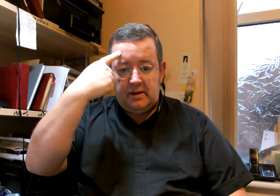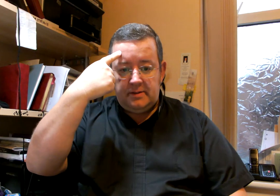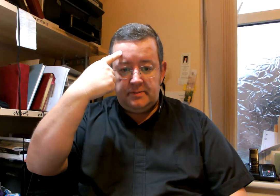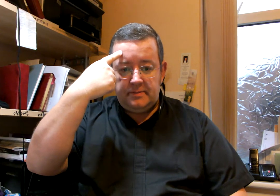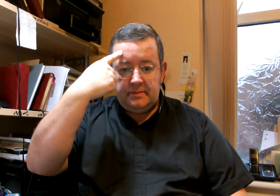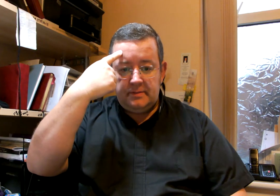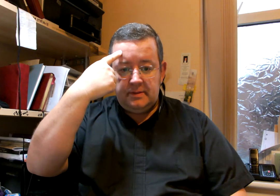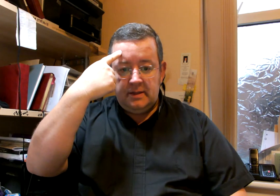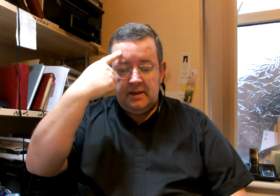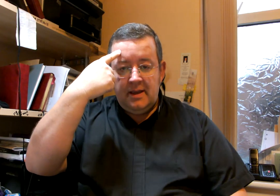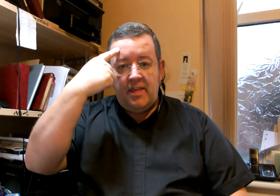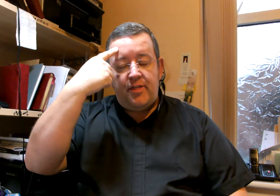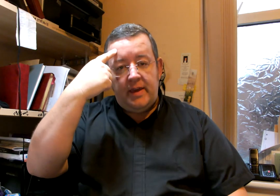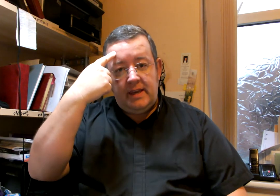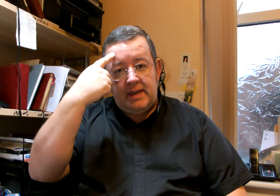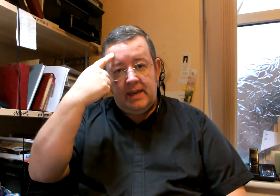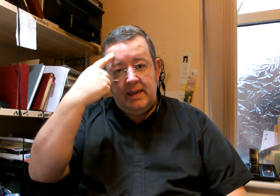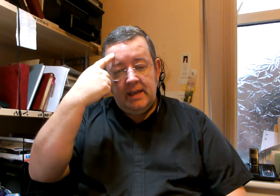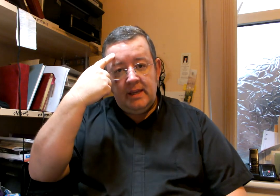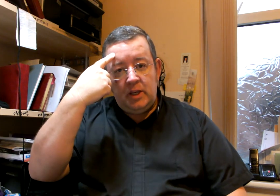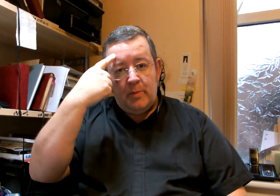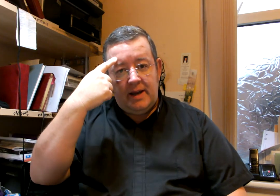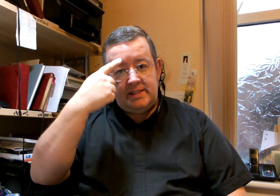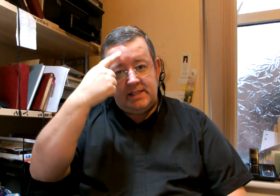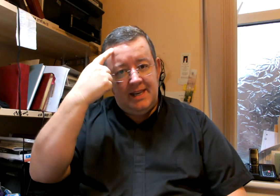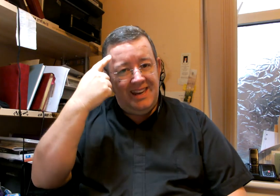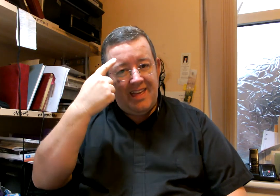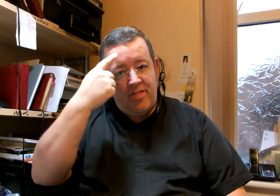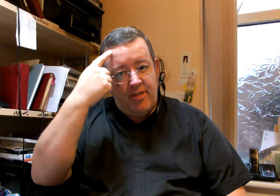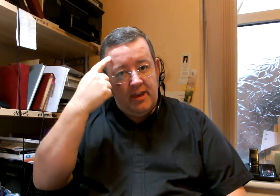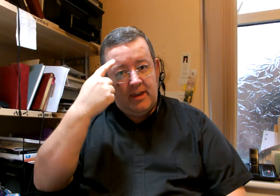thinking you might see thinking